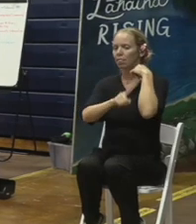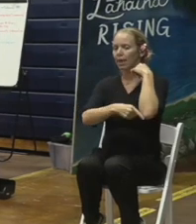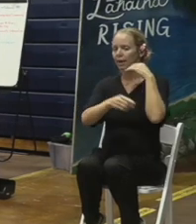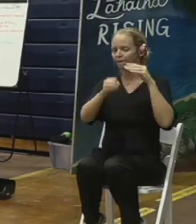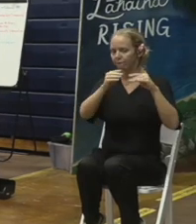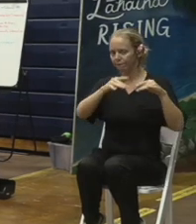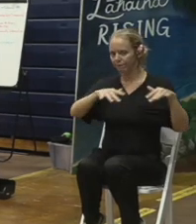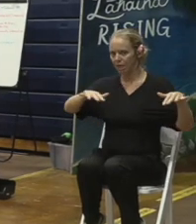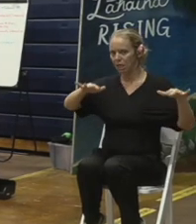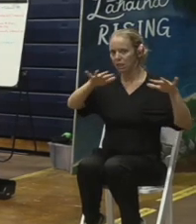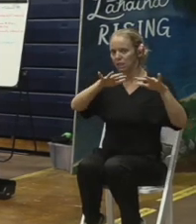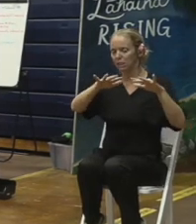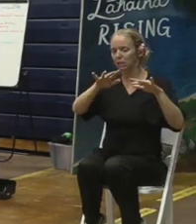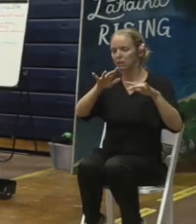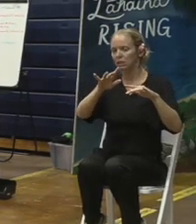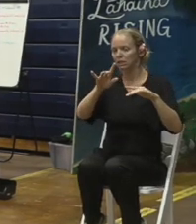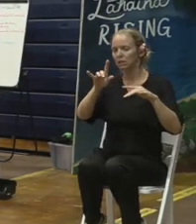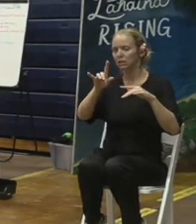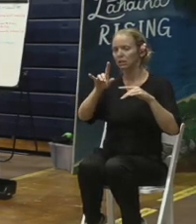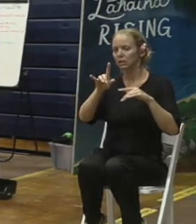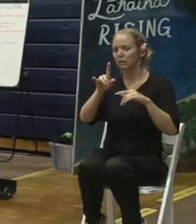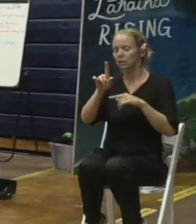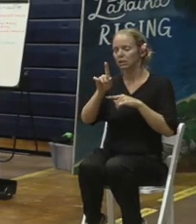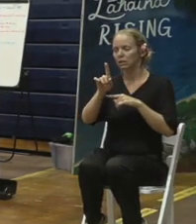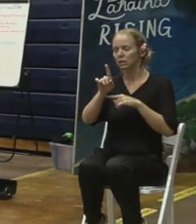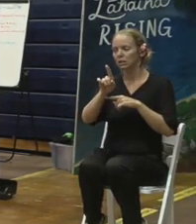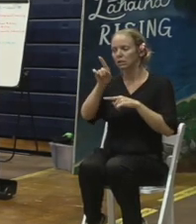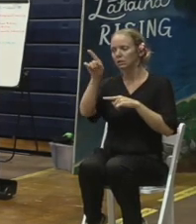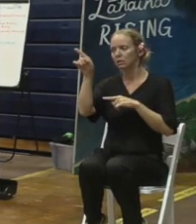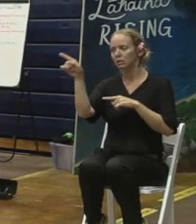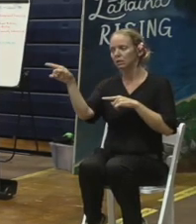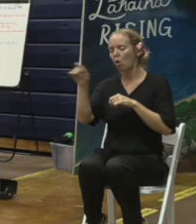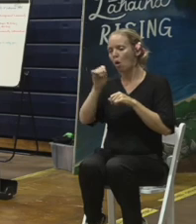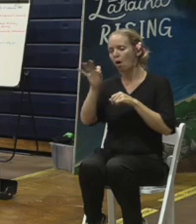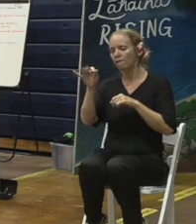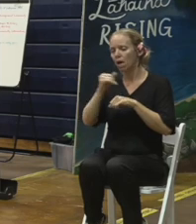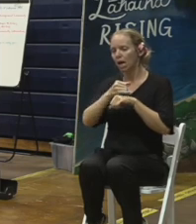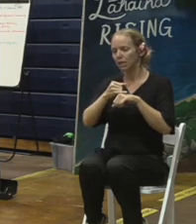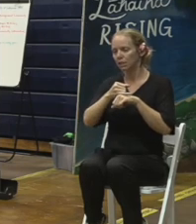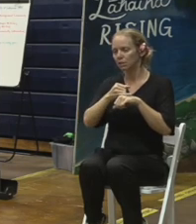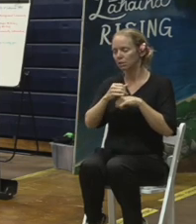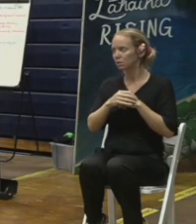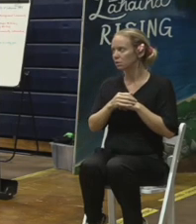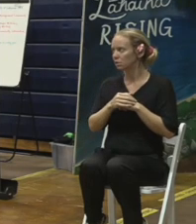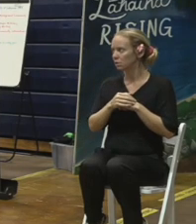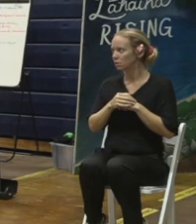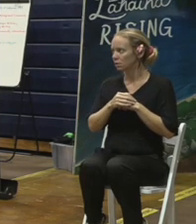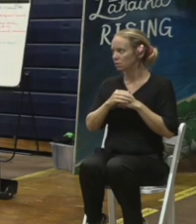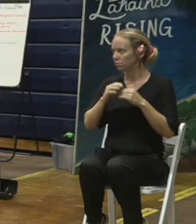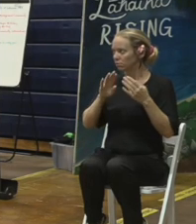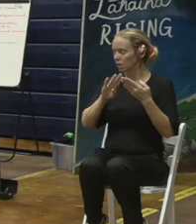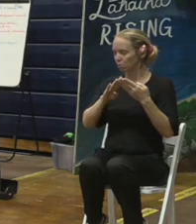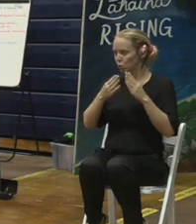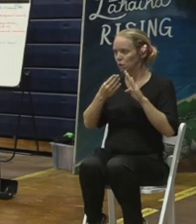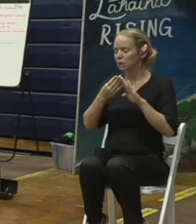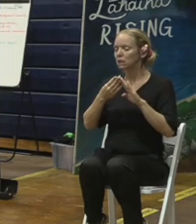the island over new sites for wildfire debris management the community spoke